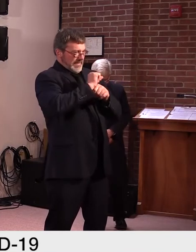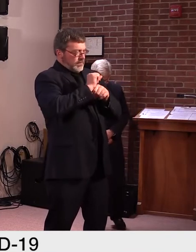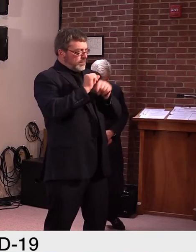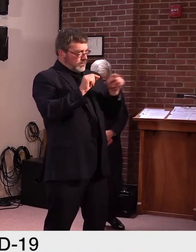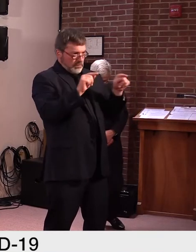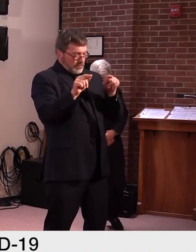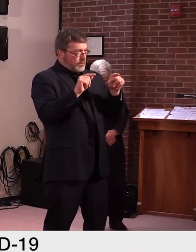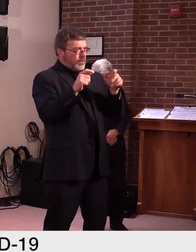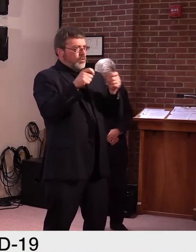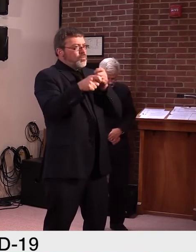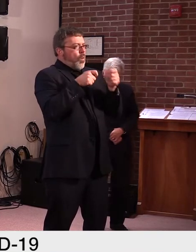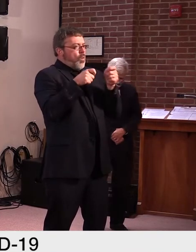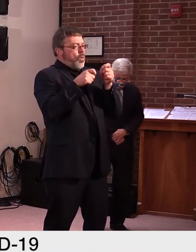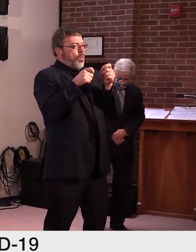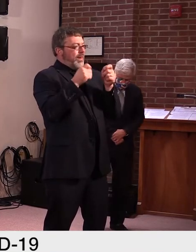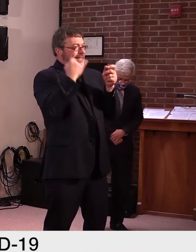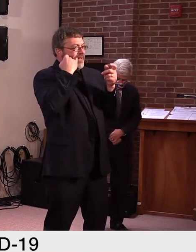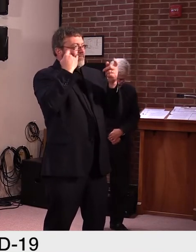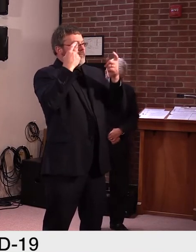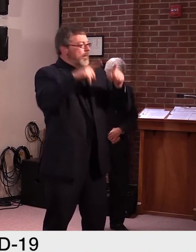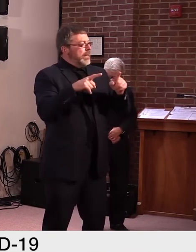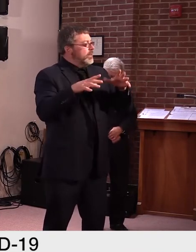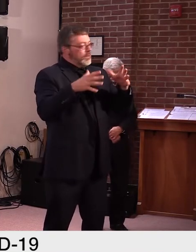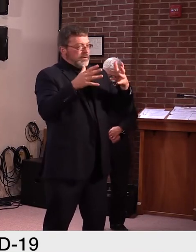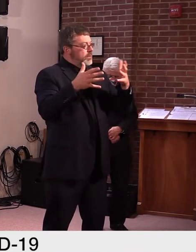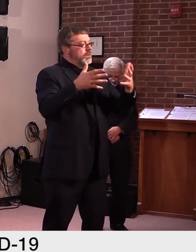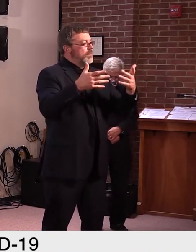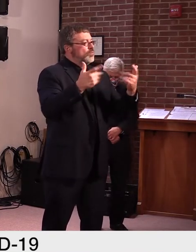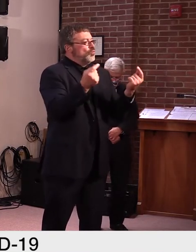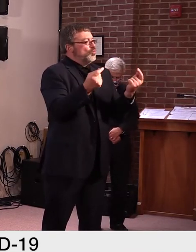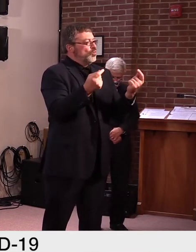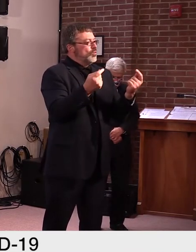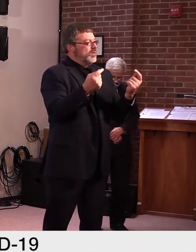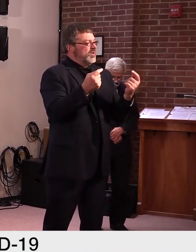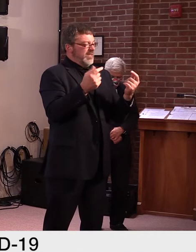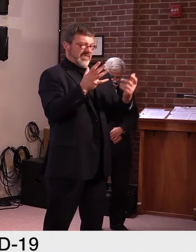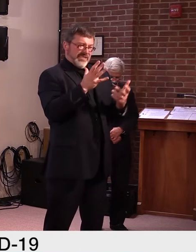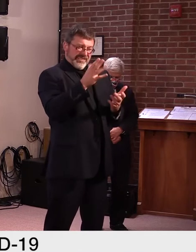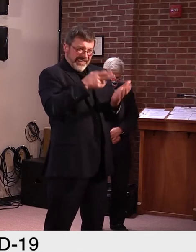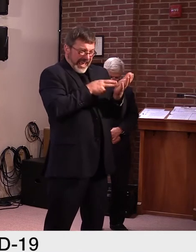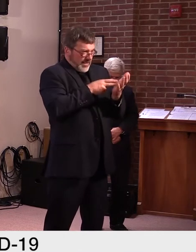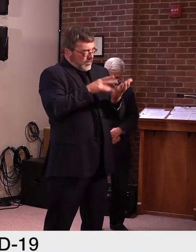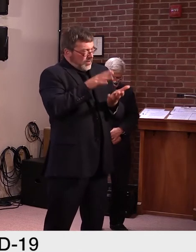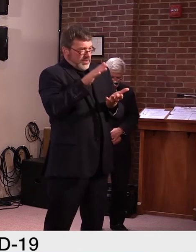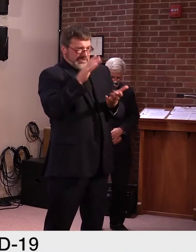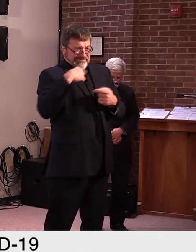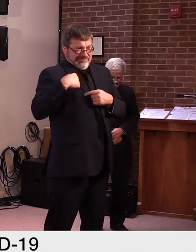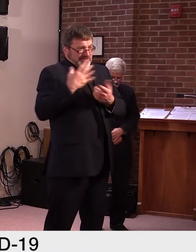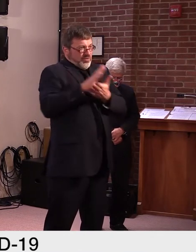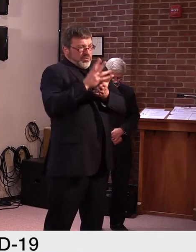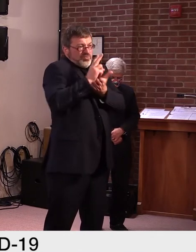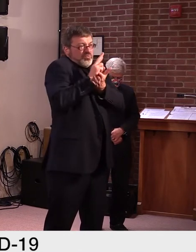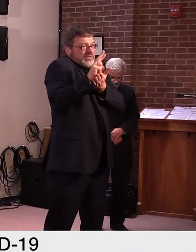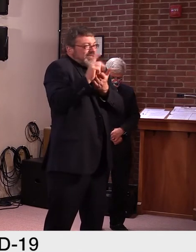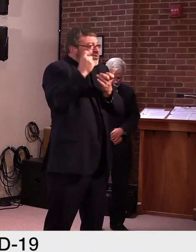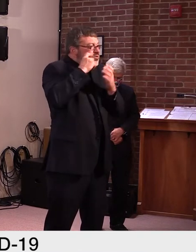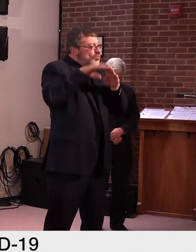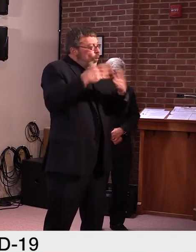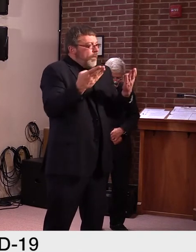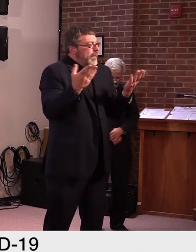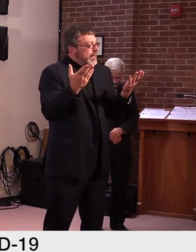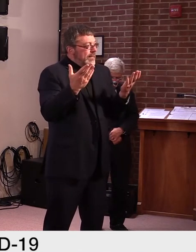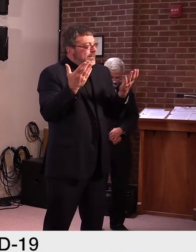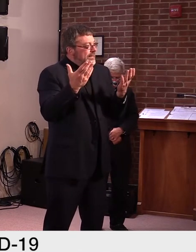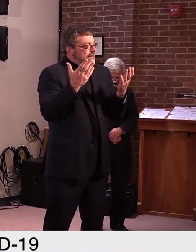uh, it's early, you know, school just reopened. So we want to be sure. Um, but then the second aspect of, uh, school districts